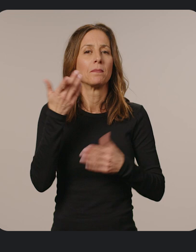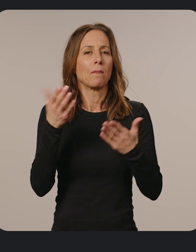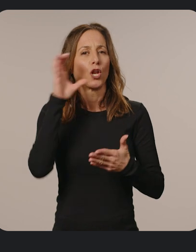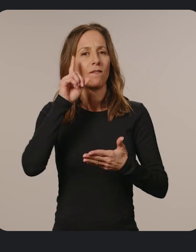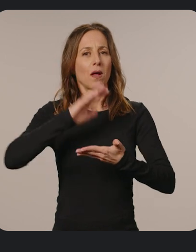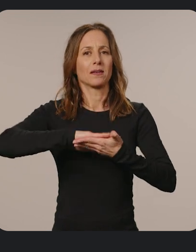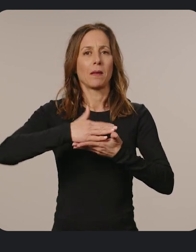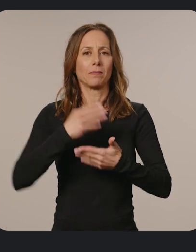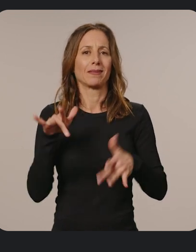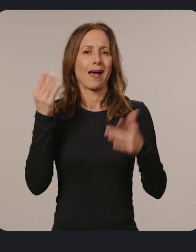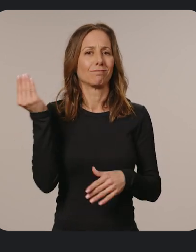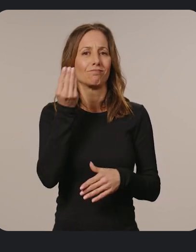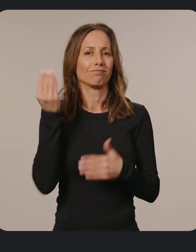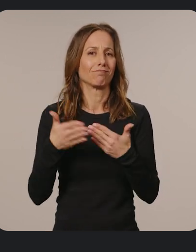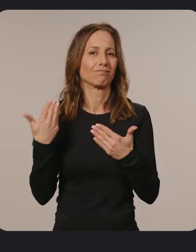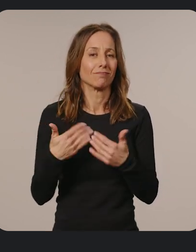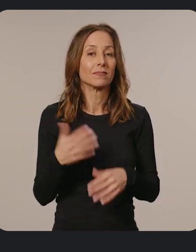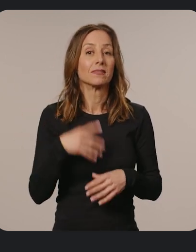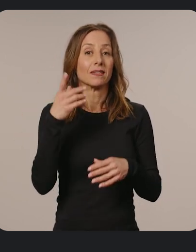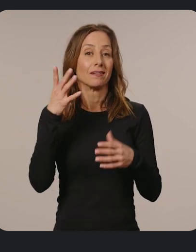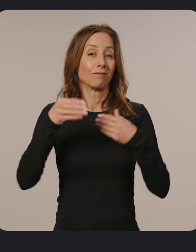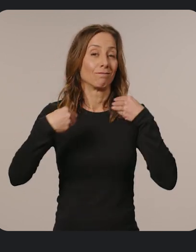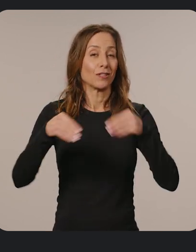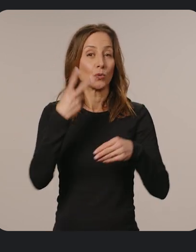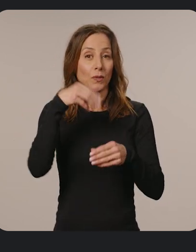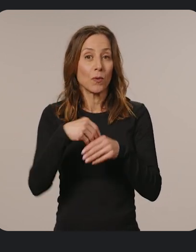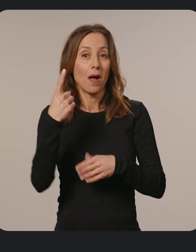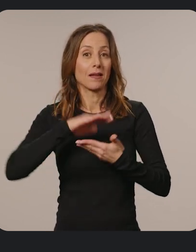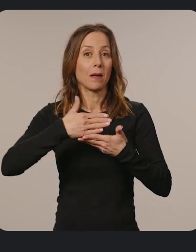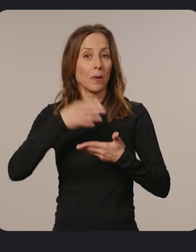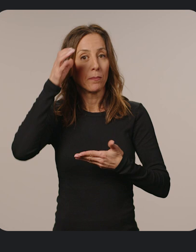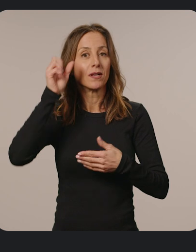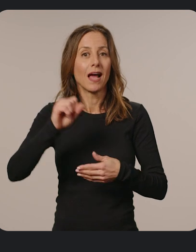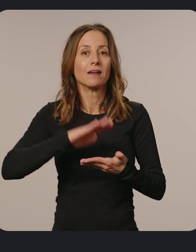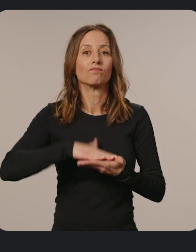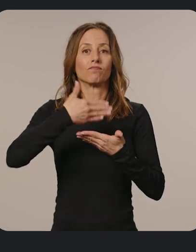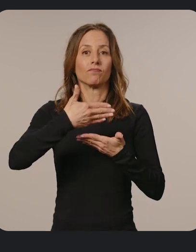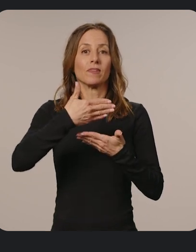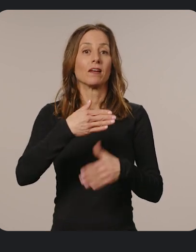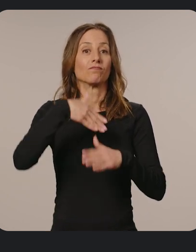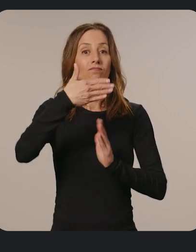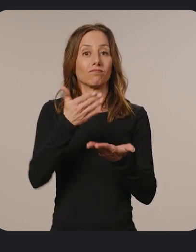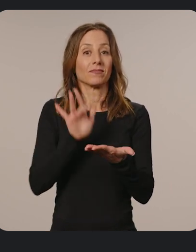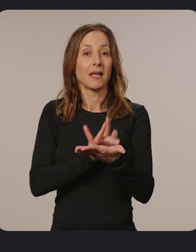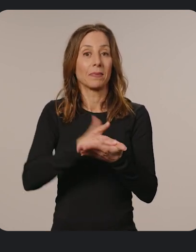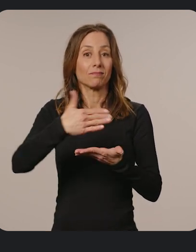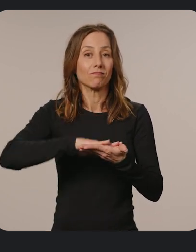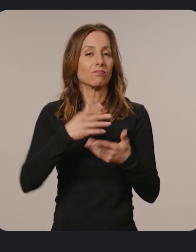that's light and easy to carry around. A versatile two-in-one laptop computer that can be used in tablet and clamshell forms could